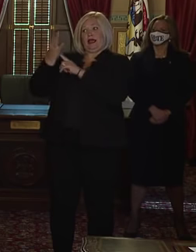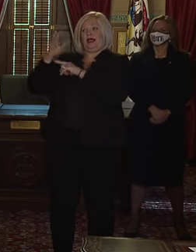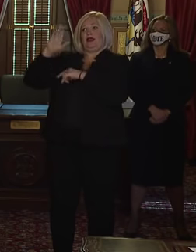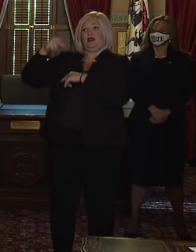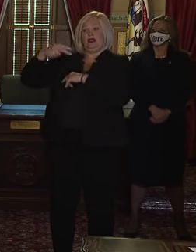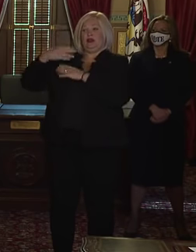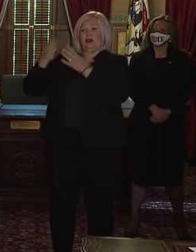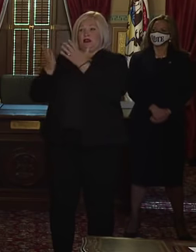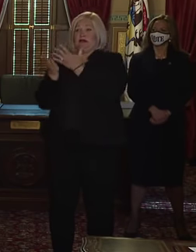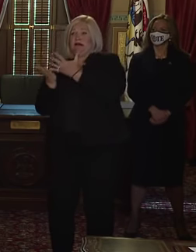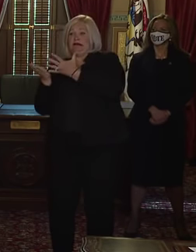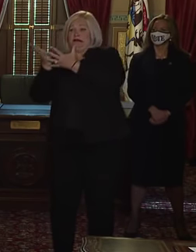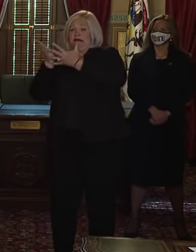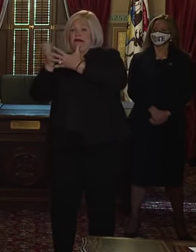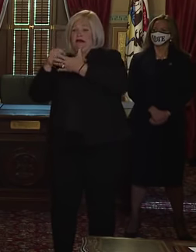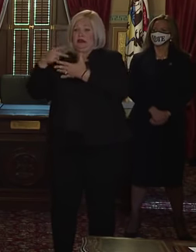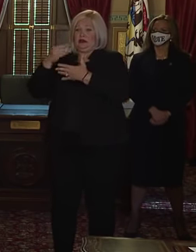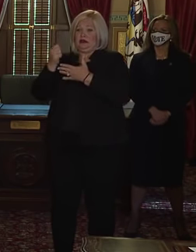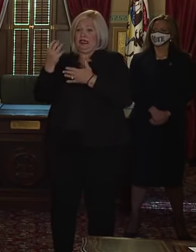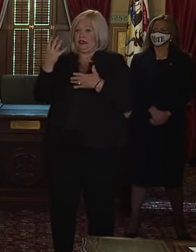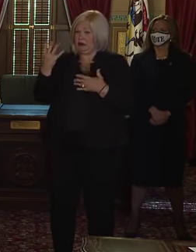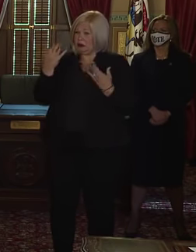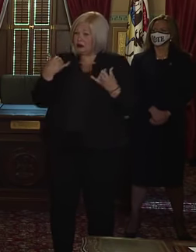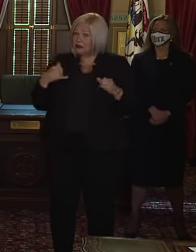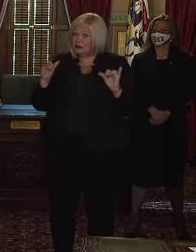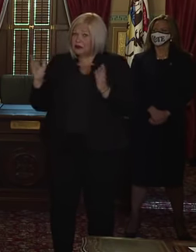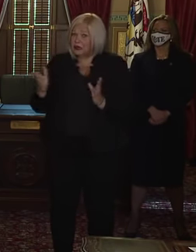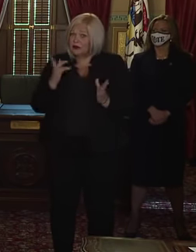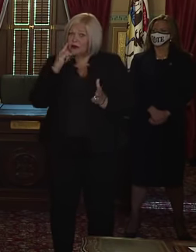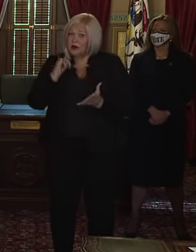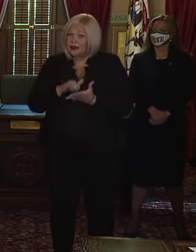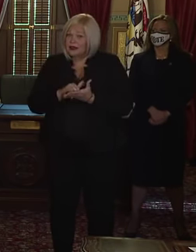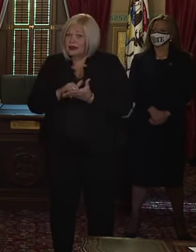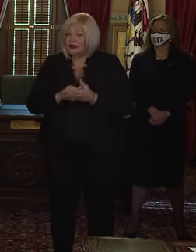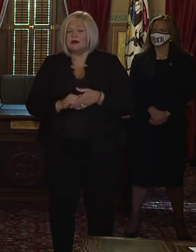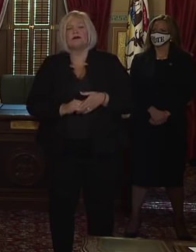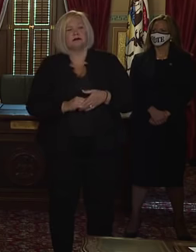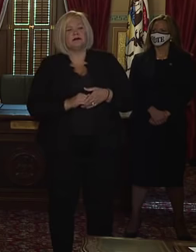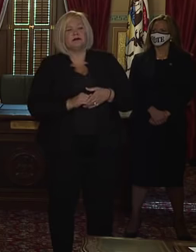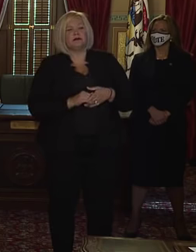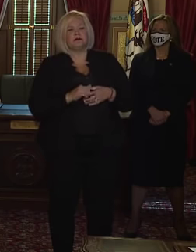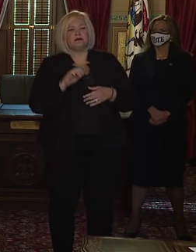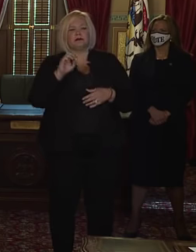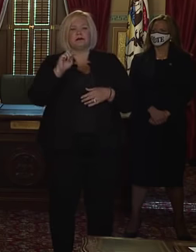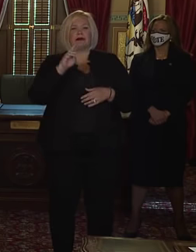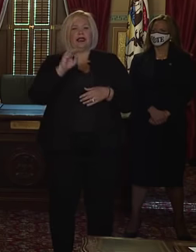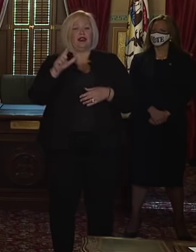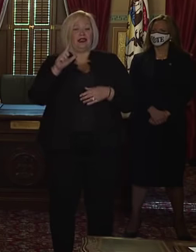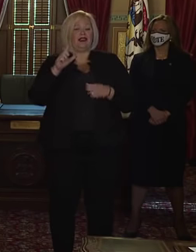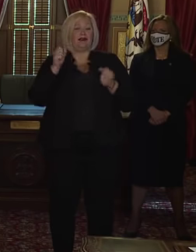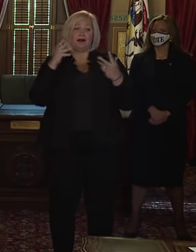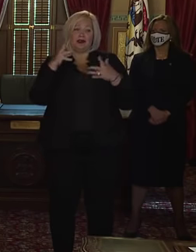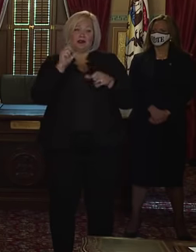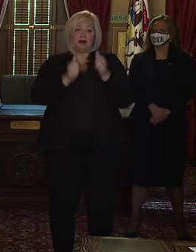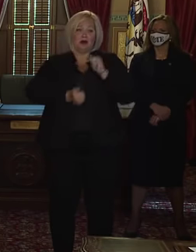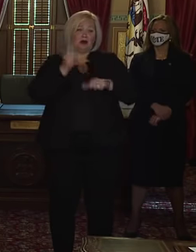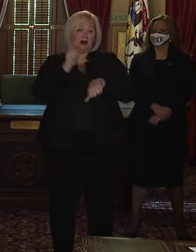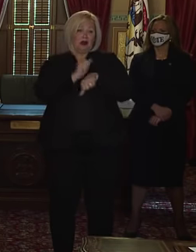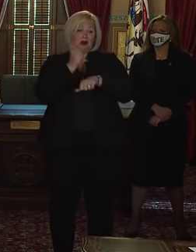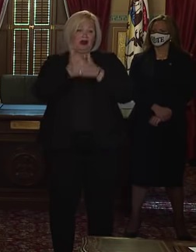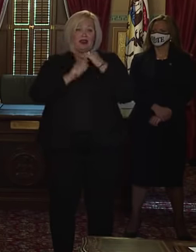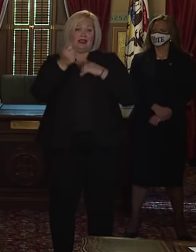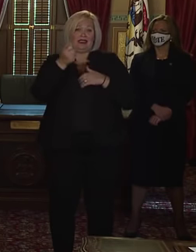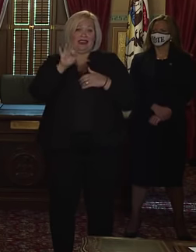4. Is that still happening? Is that still in effect? Well, Eric, a lot of the work under the 1945 laws are